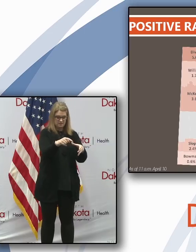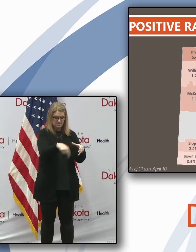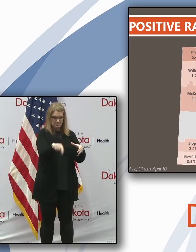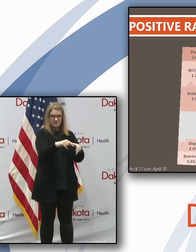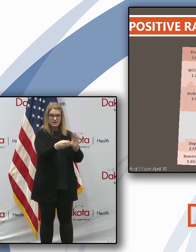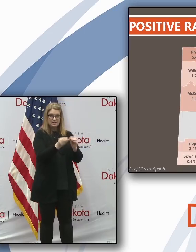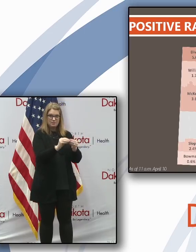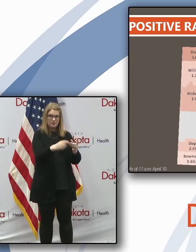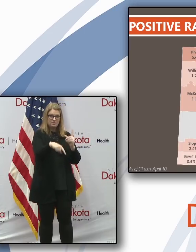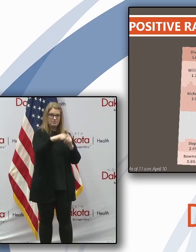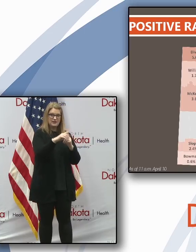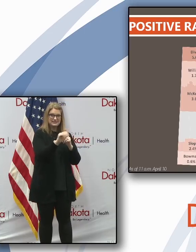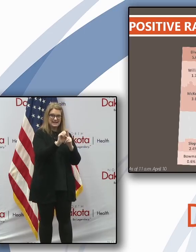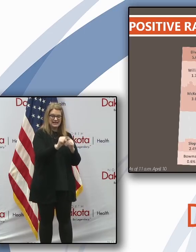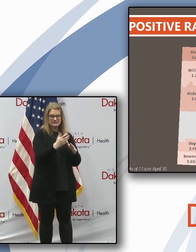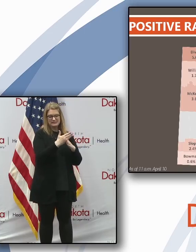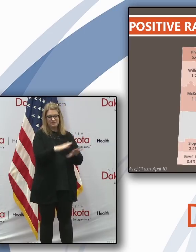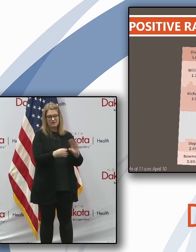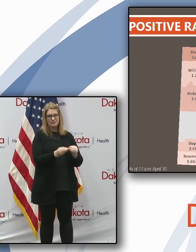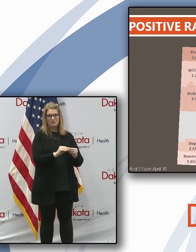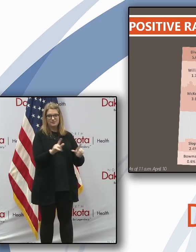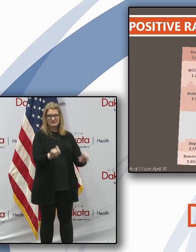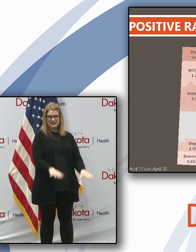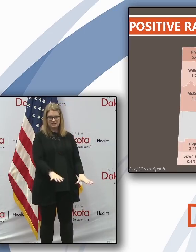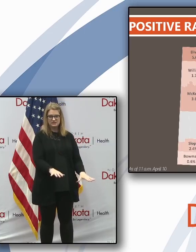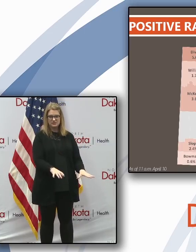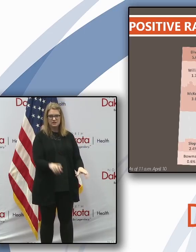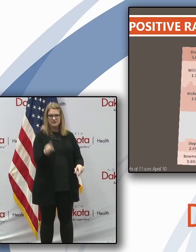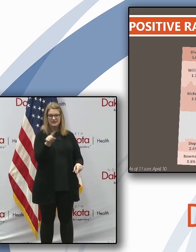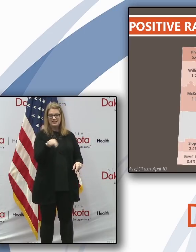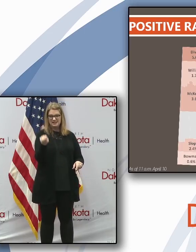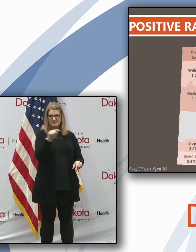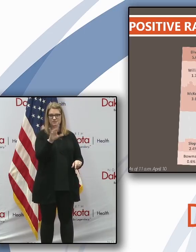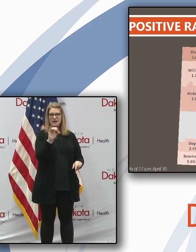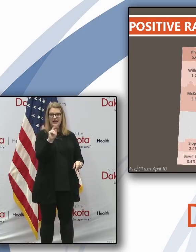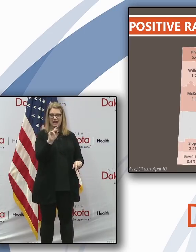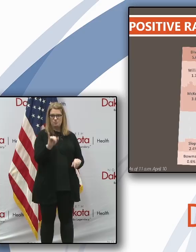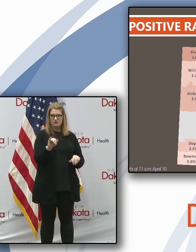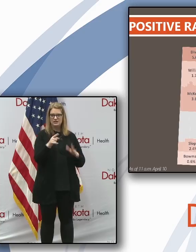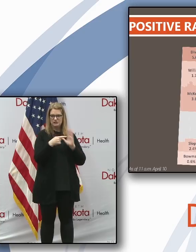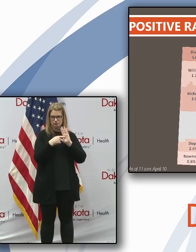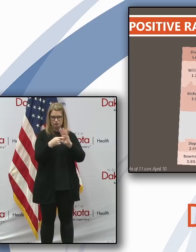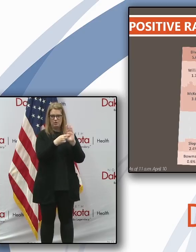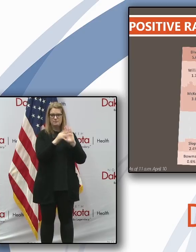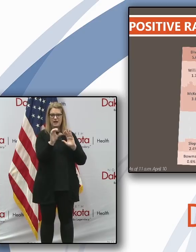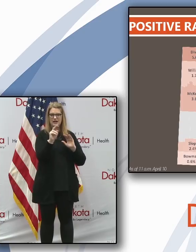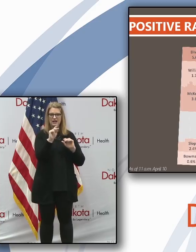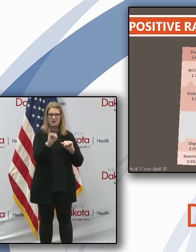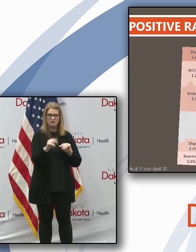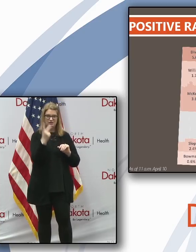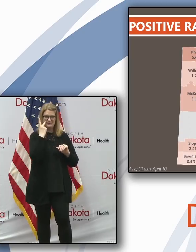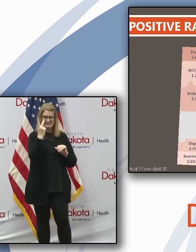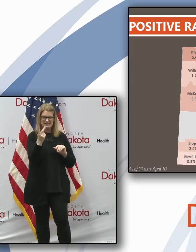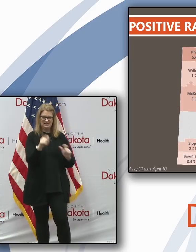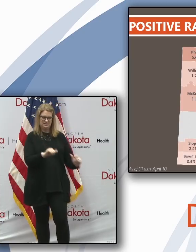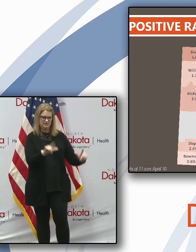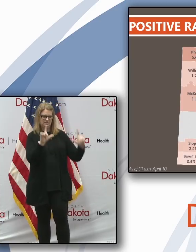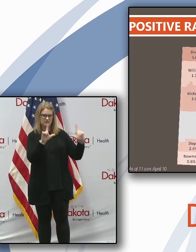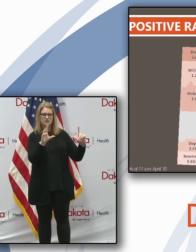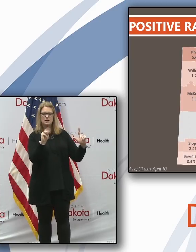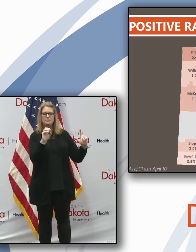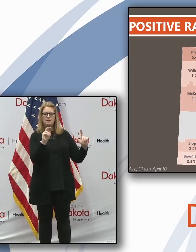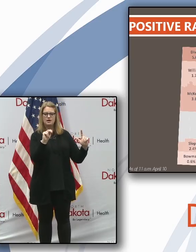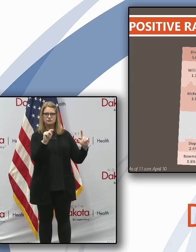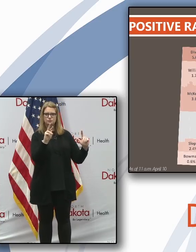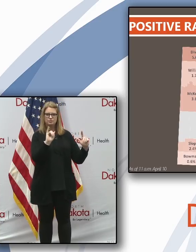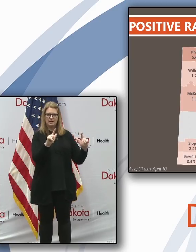divided by the number of tests. And we're showing that here by county. And you can see on this slide that Montreal County,